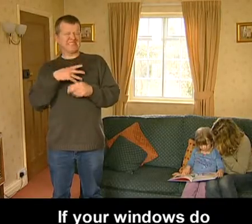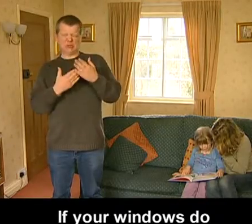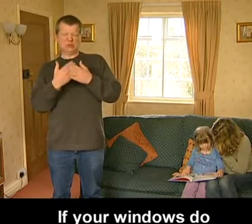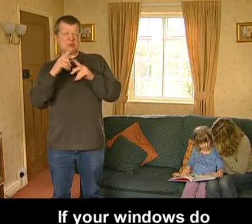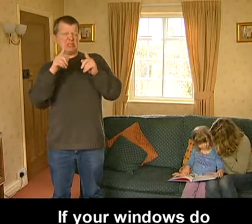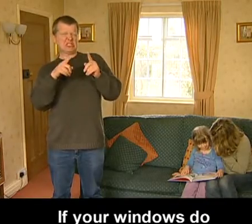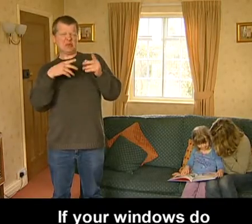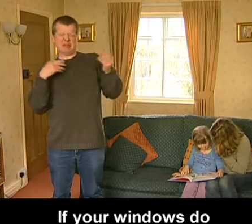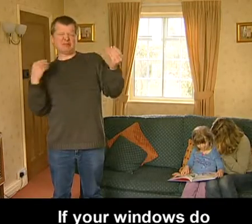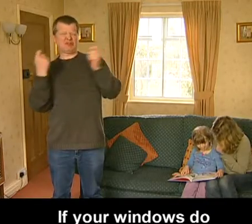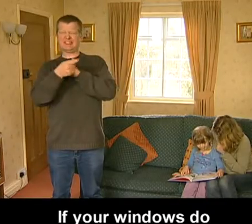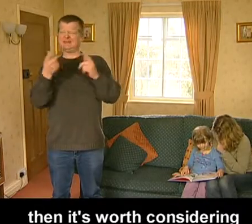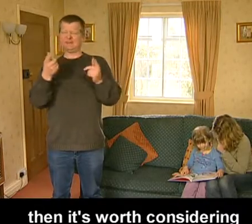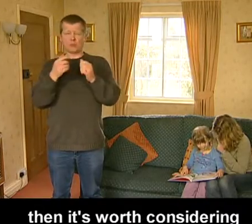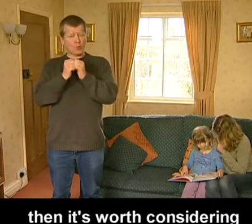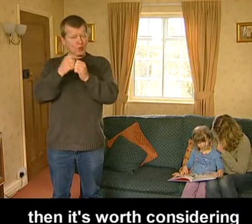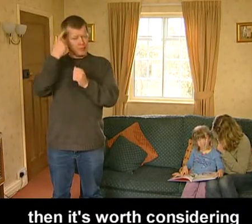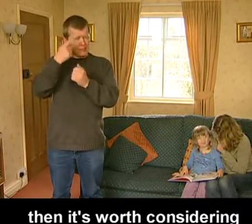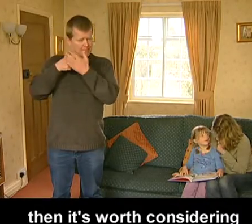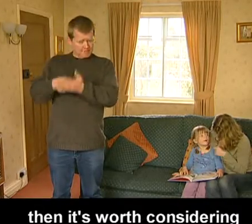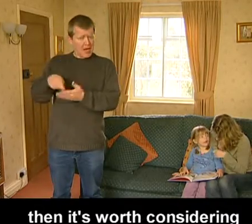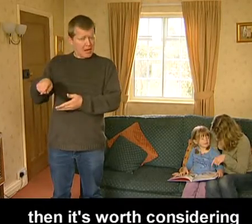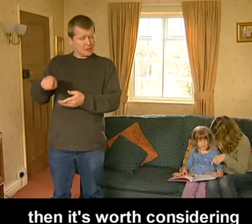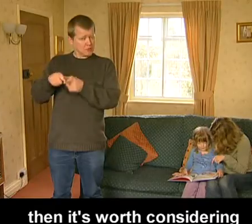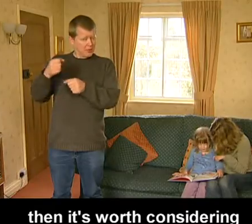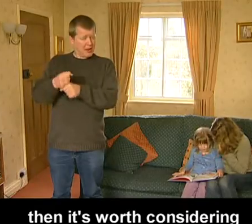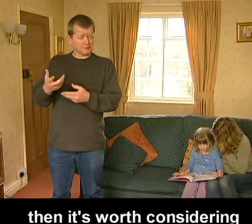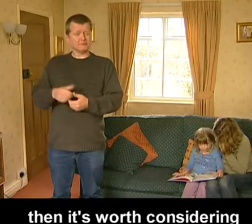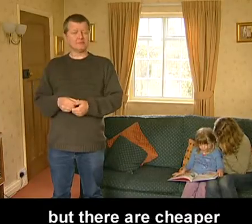If your windows do need replacing, then it's worth considering double glazing.